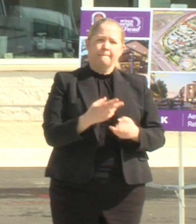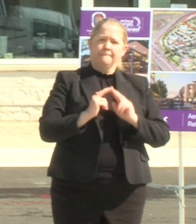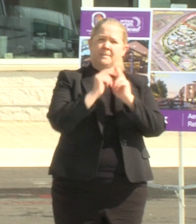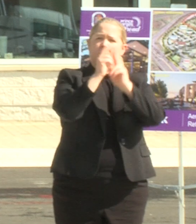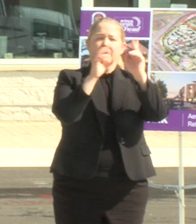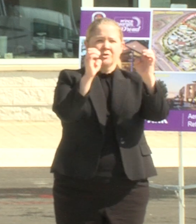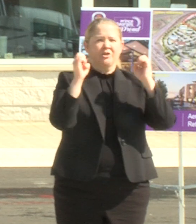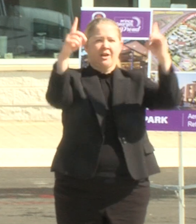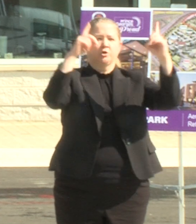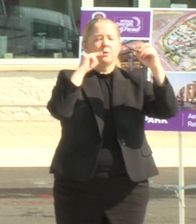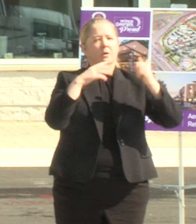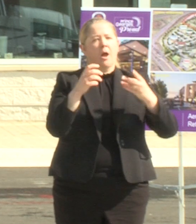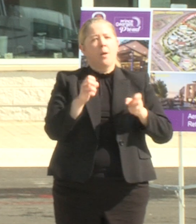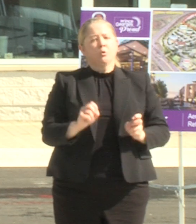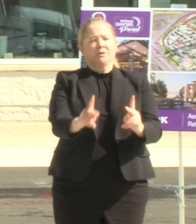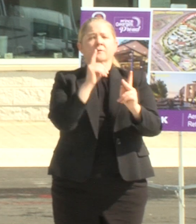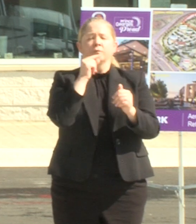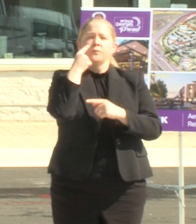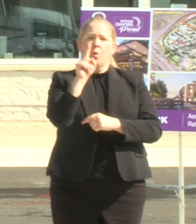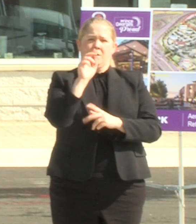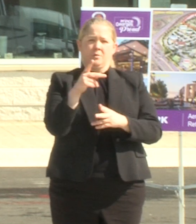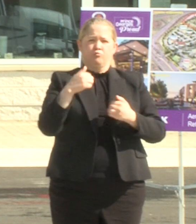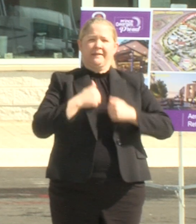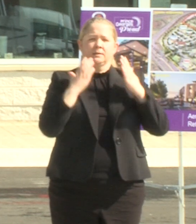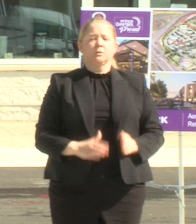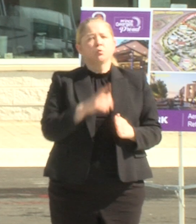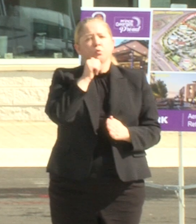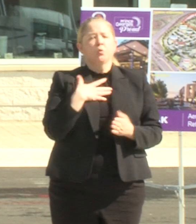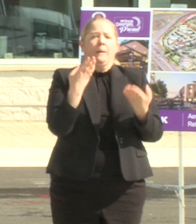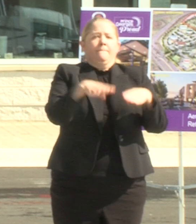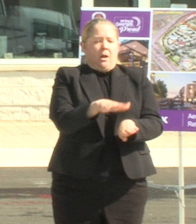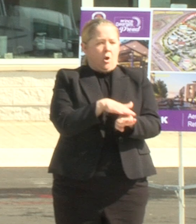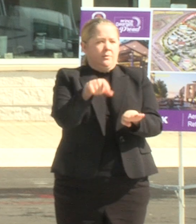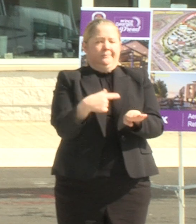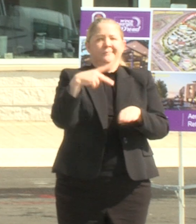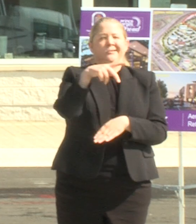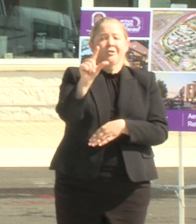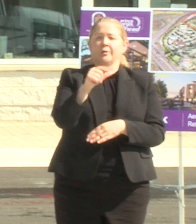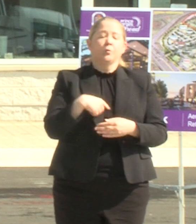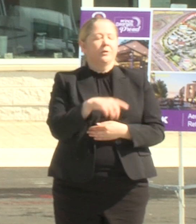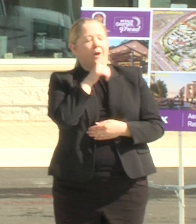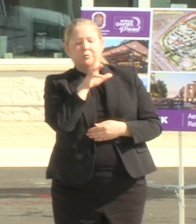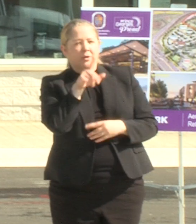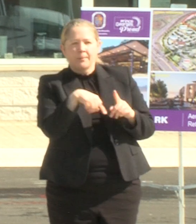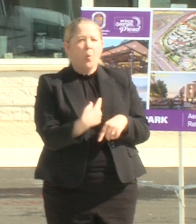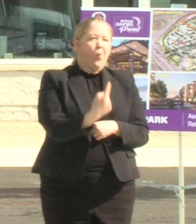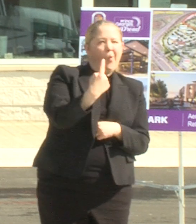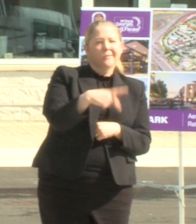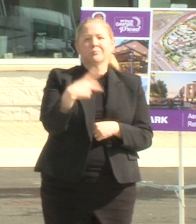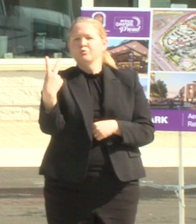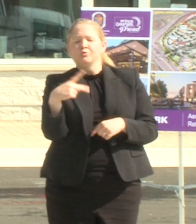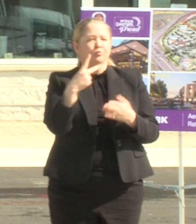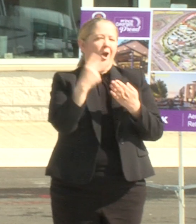on Prince George George's and we're not talking about one or two projects within